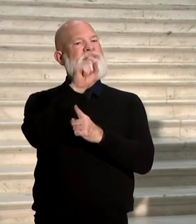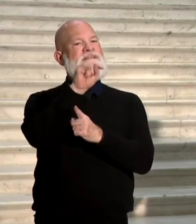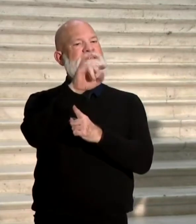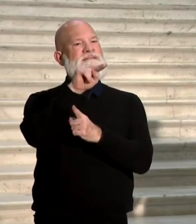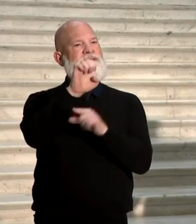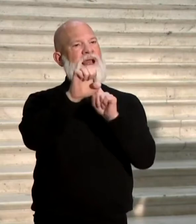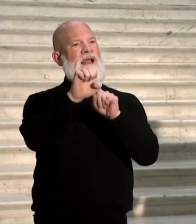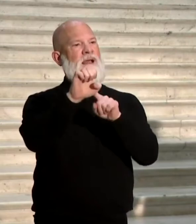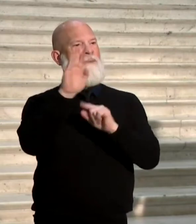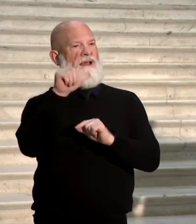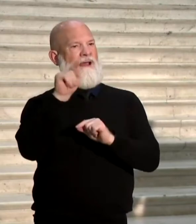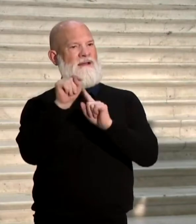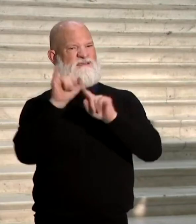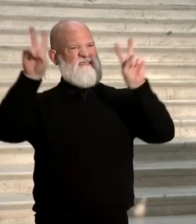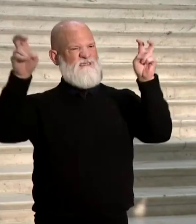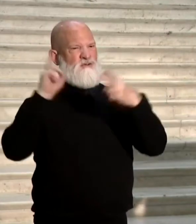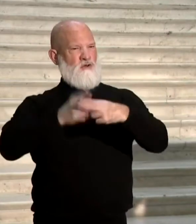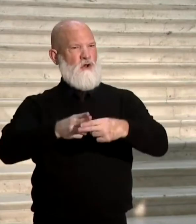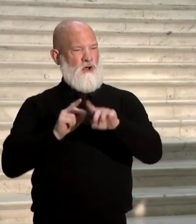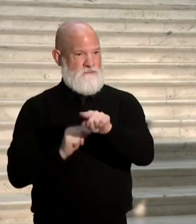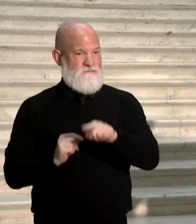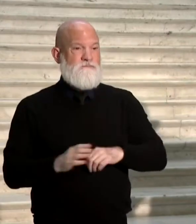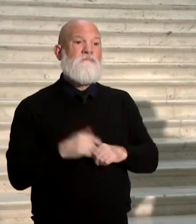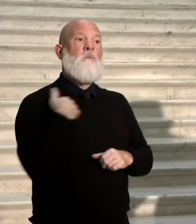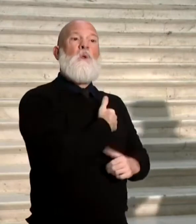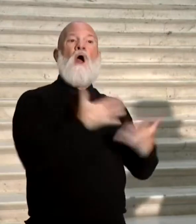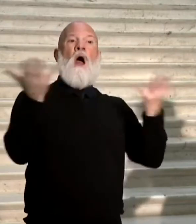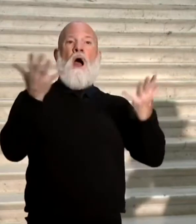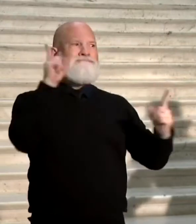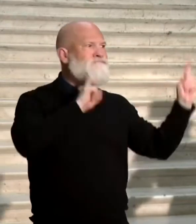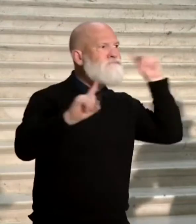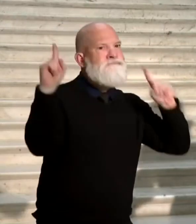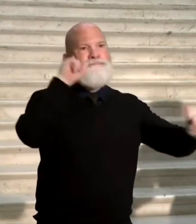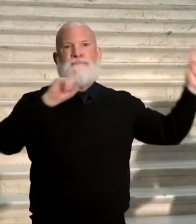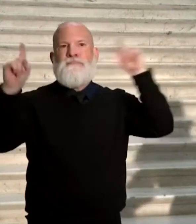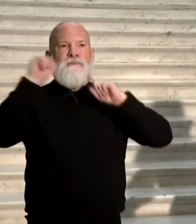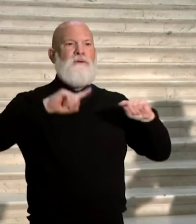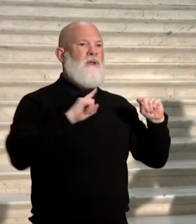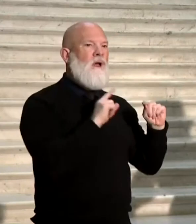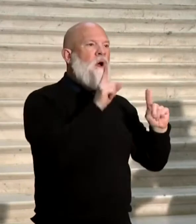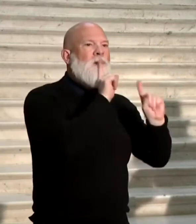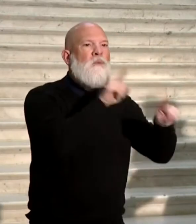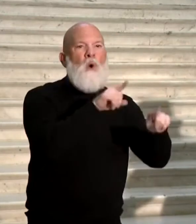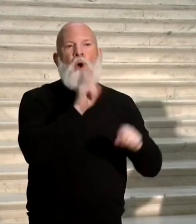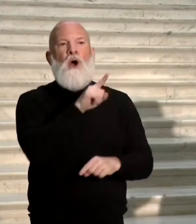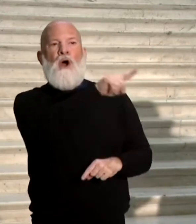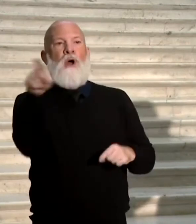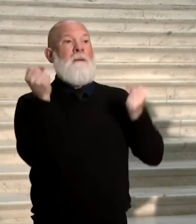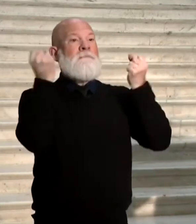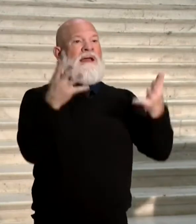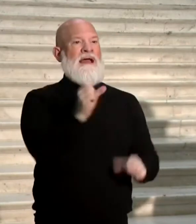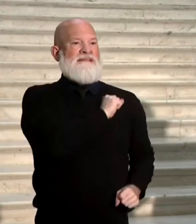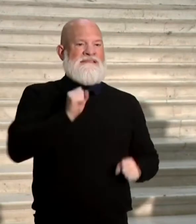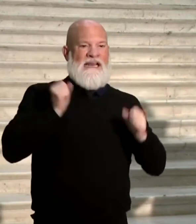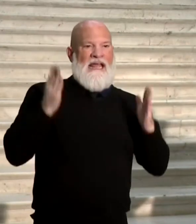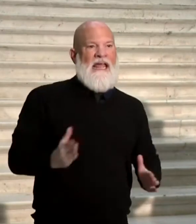Wednesday. Wednesday. We have all heard the reports that there's going to be several senators and congressmen who will be objecting to